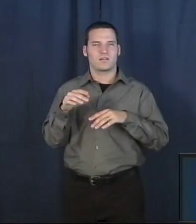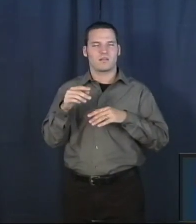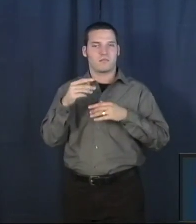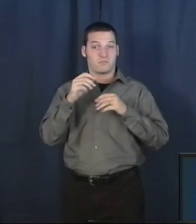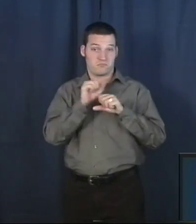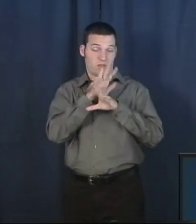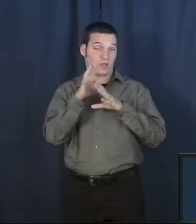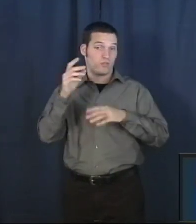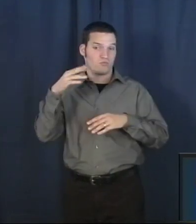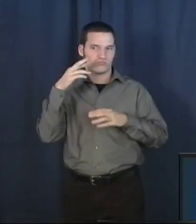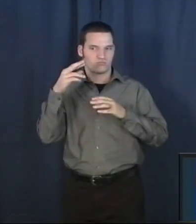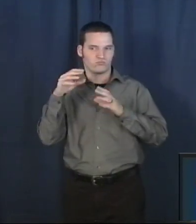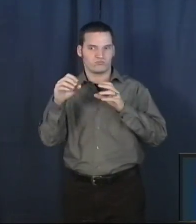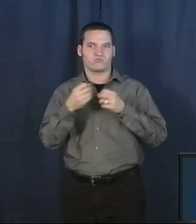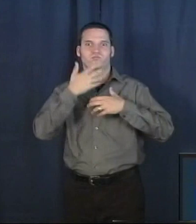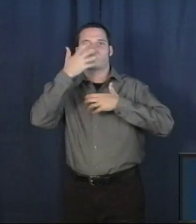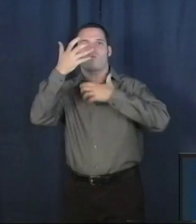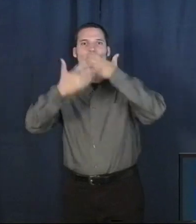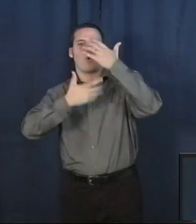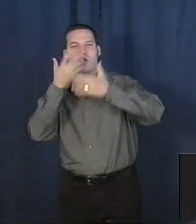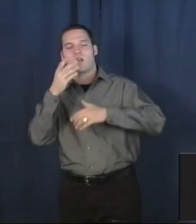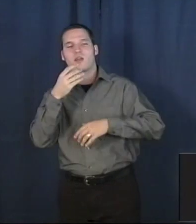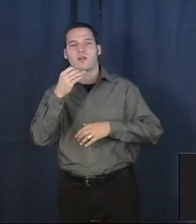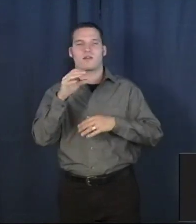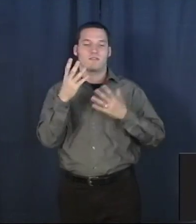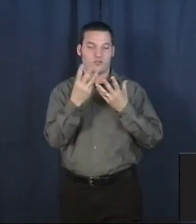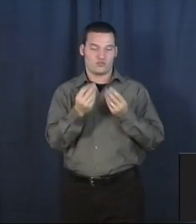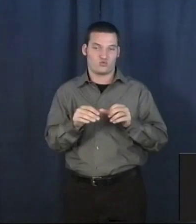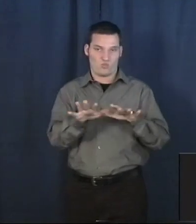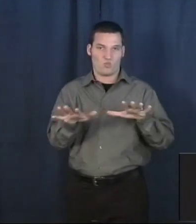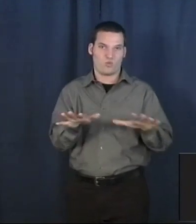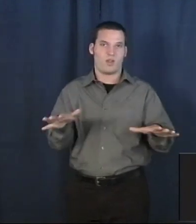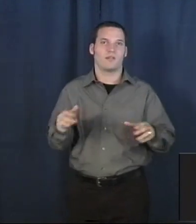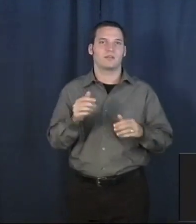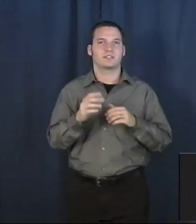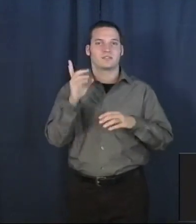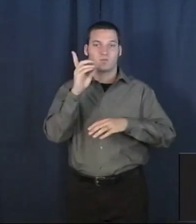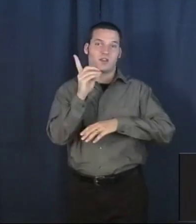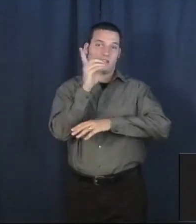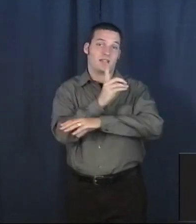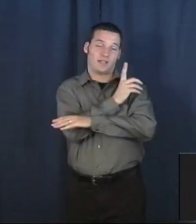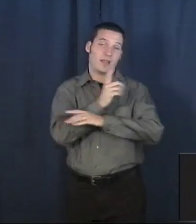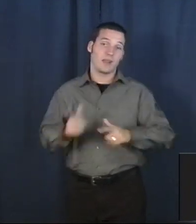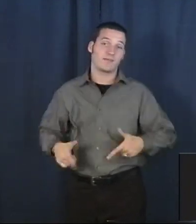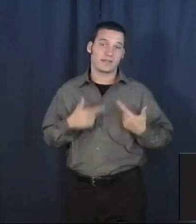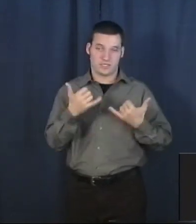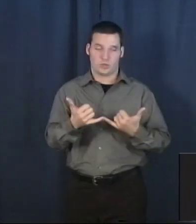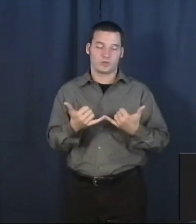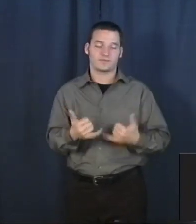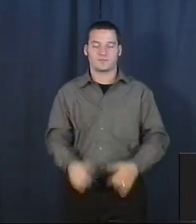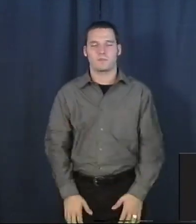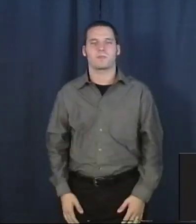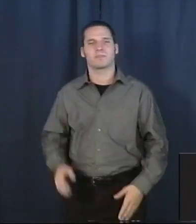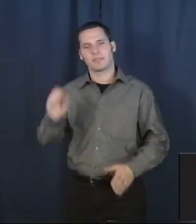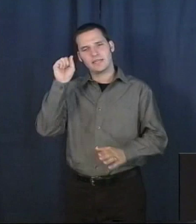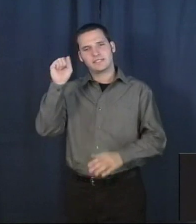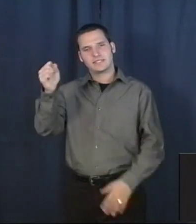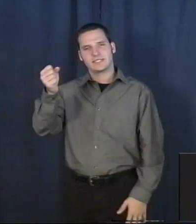swamp the natives call Mokele Mbembe, which would be one of the few living dinosaurs. The sound appears to have a